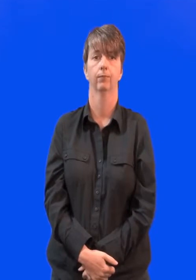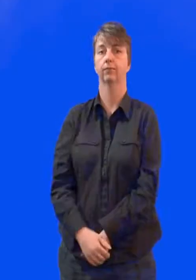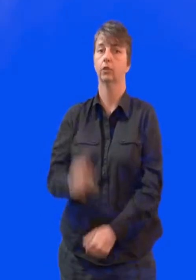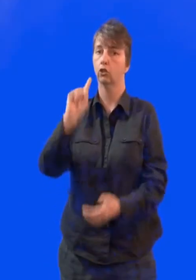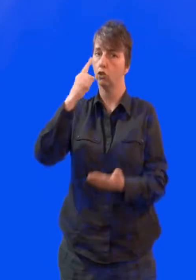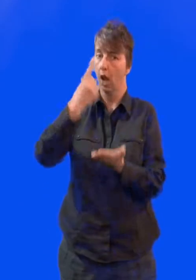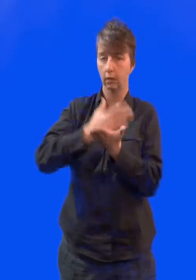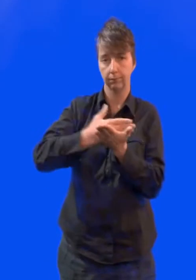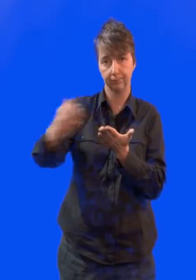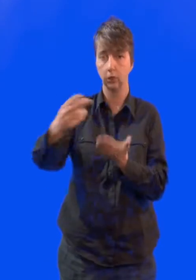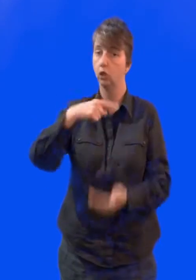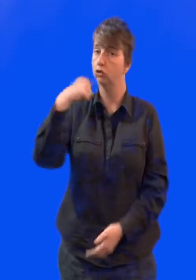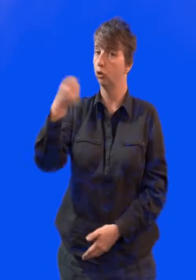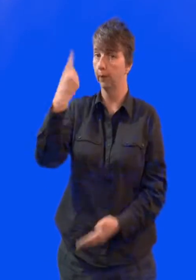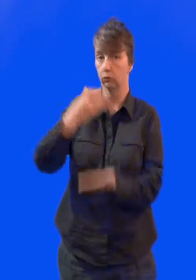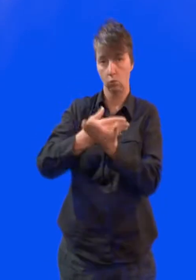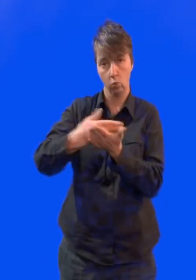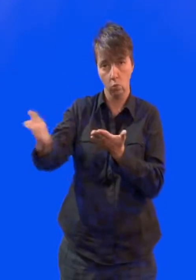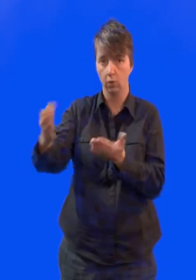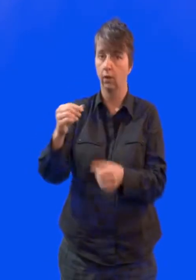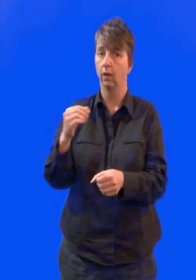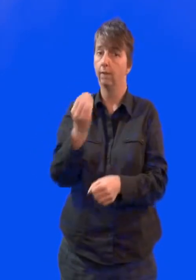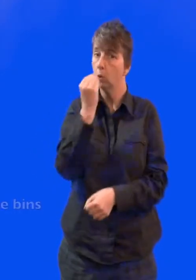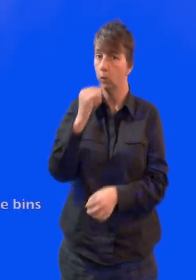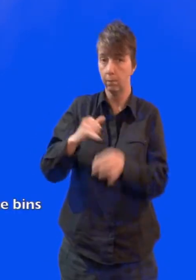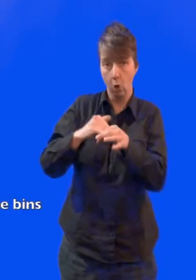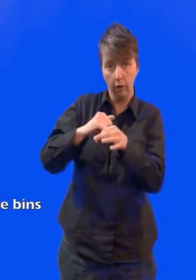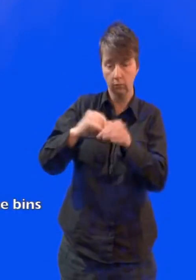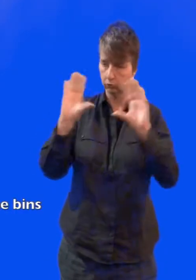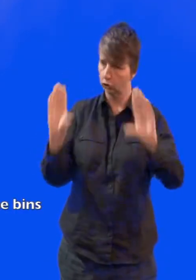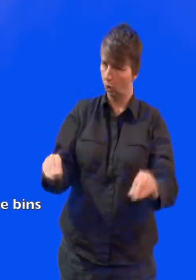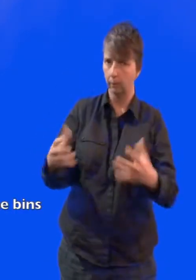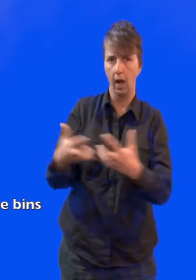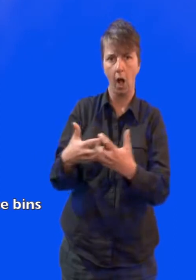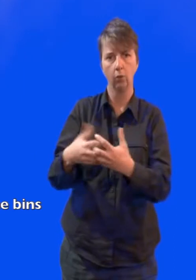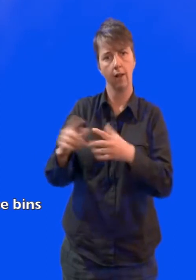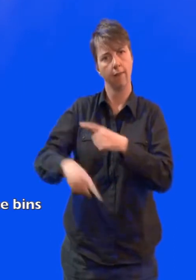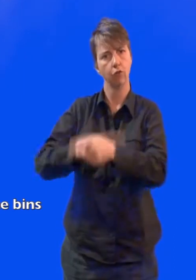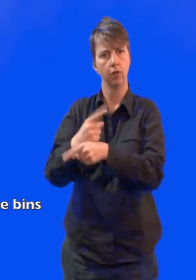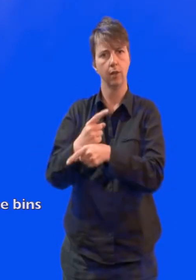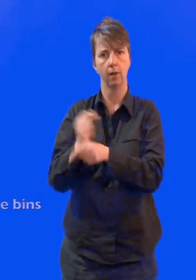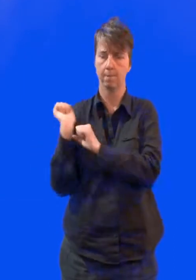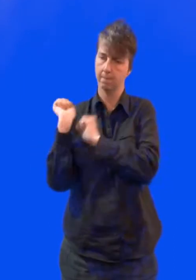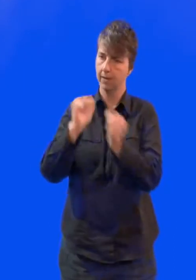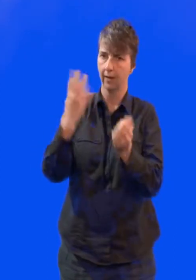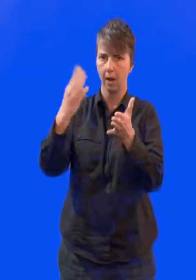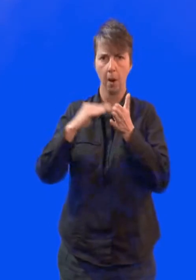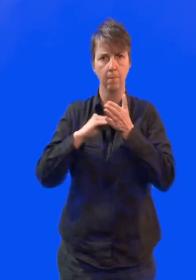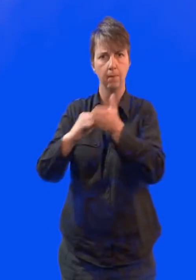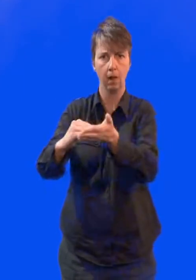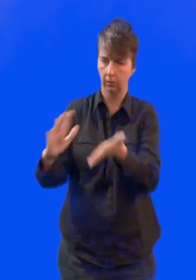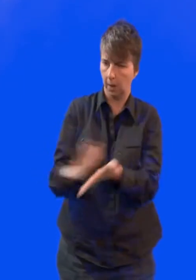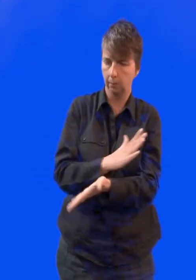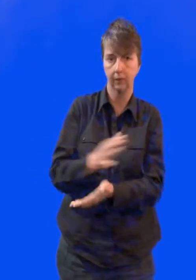Not to have vermin or food poisoning or rubbish on the streets. Our council empties 9 million green and grey bins. And